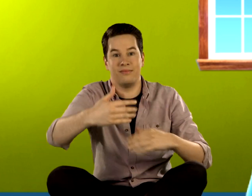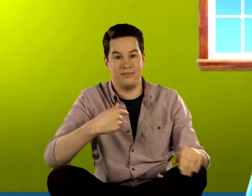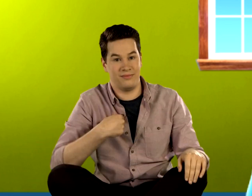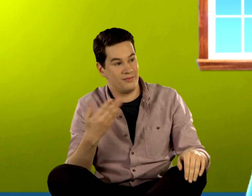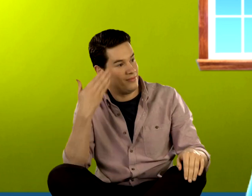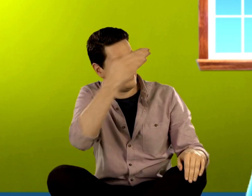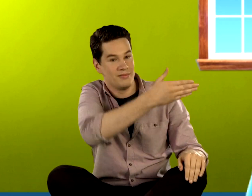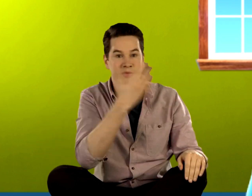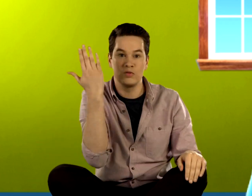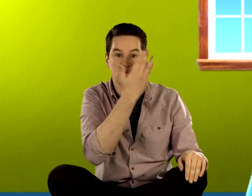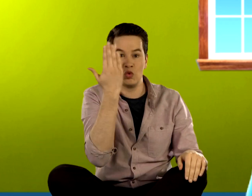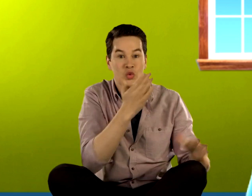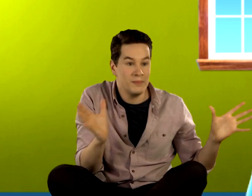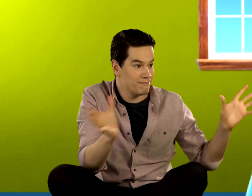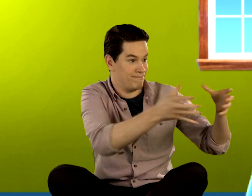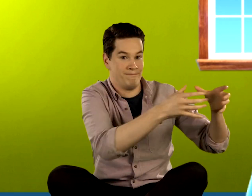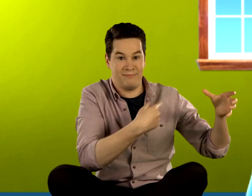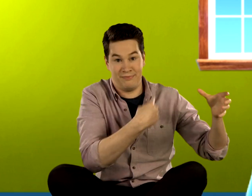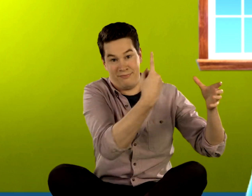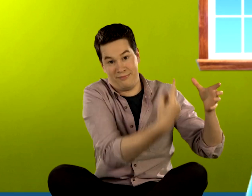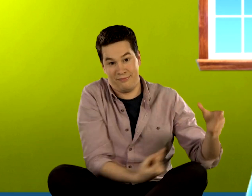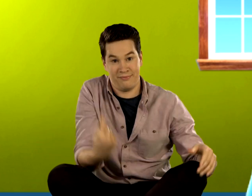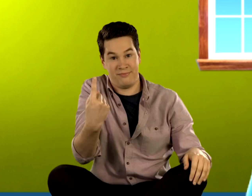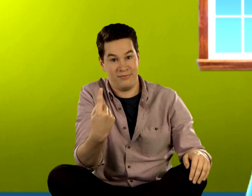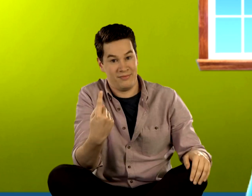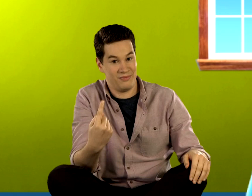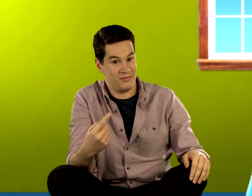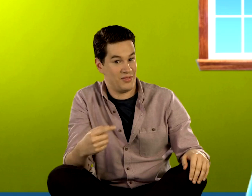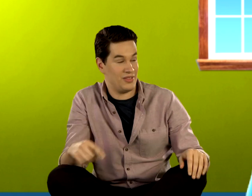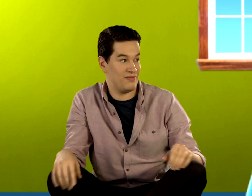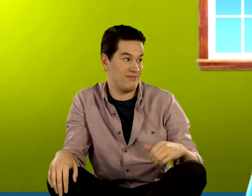Now, I'm the only kid in the school with a...